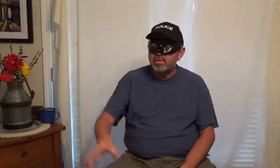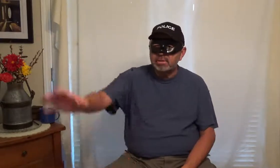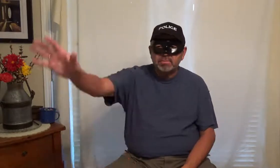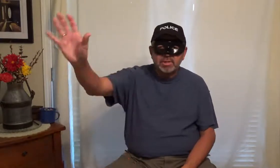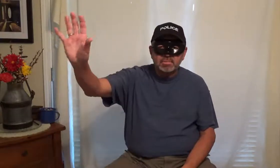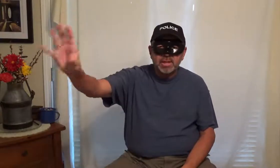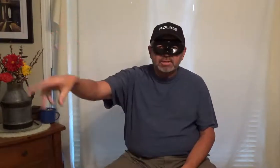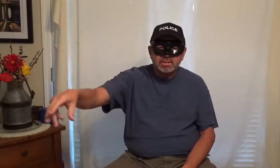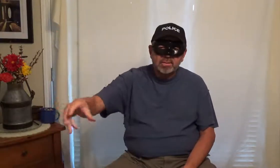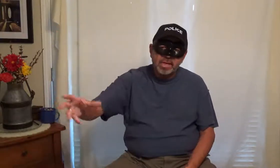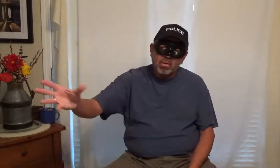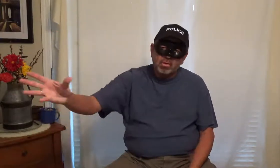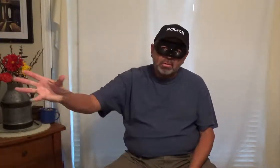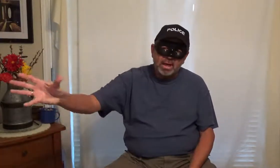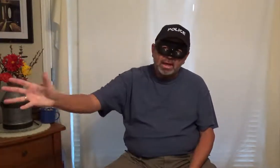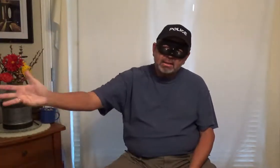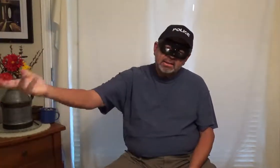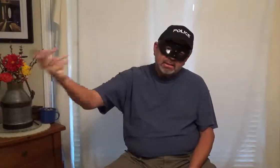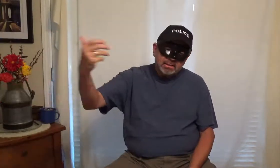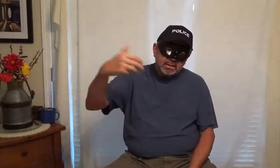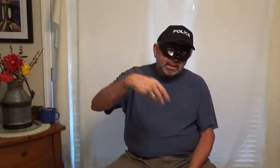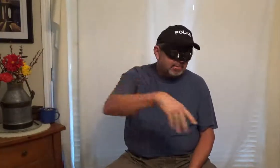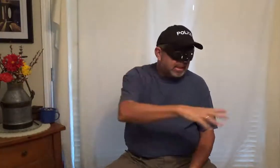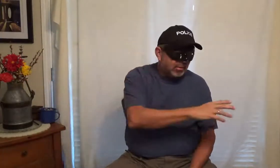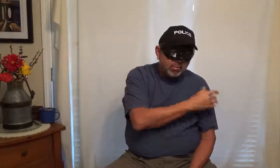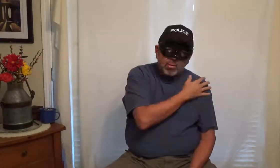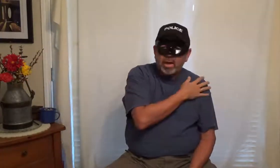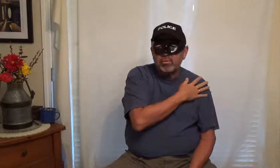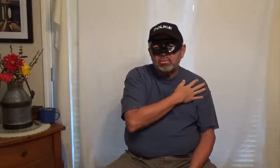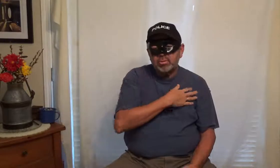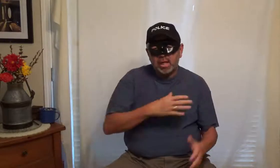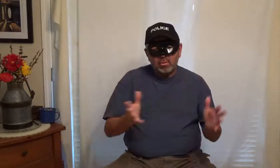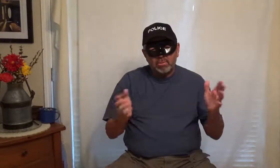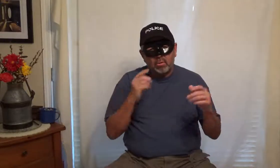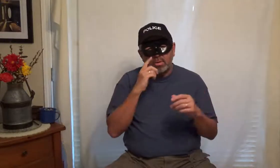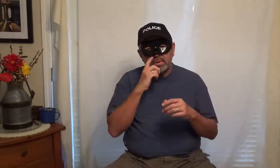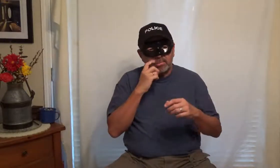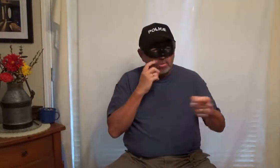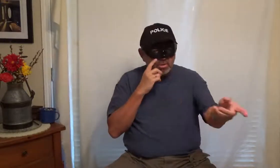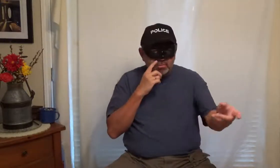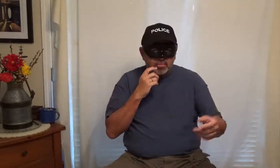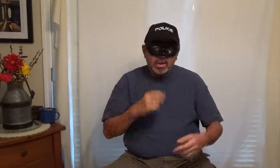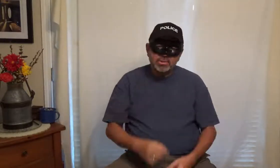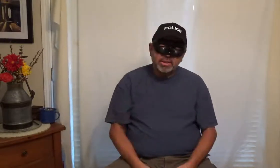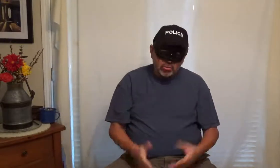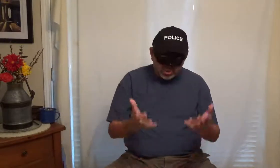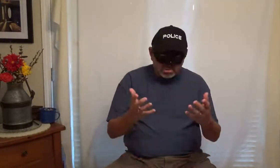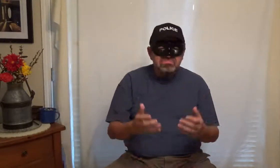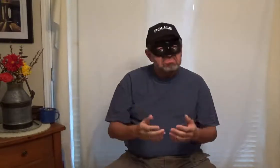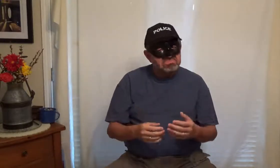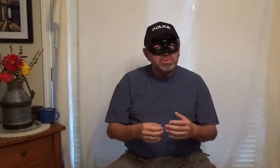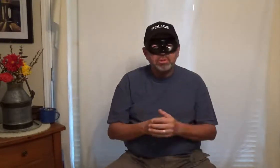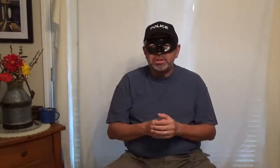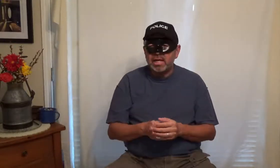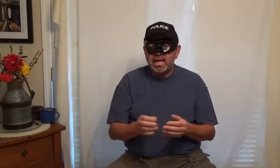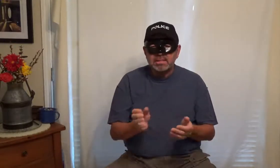booking the suspects maybe an hour go by I come back down the report writing room we got a reports give them to our supervisor he reads them looks pretty good guys